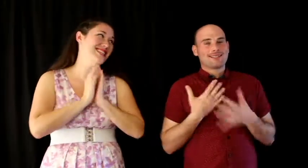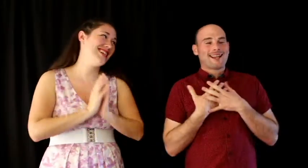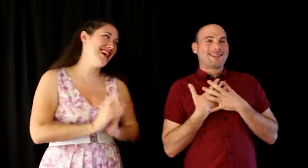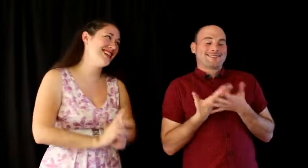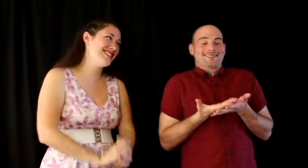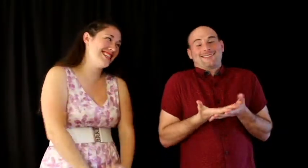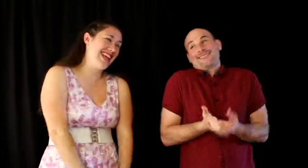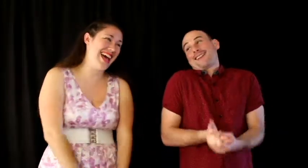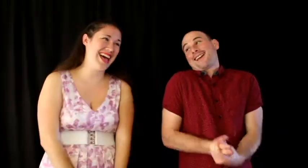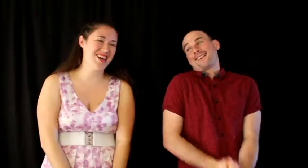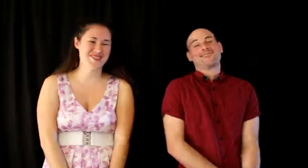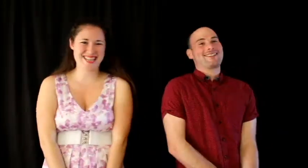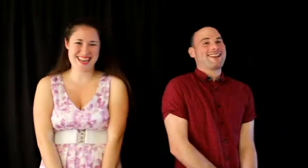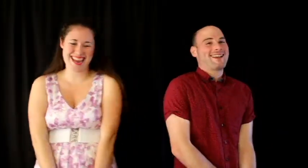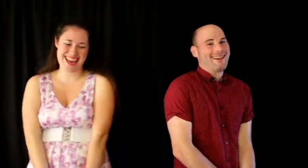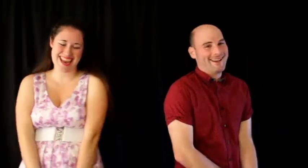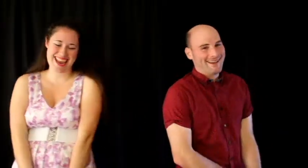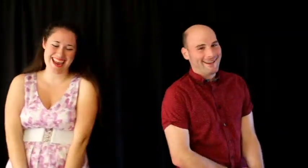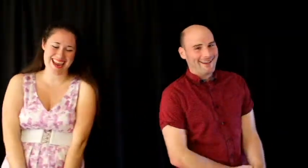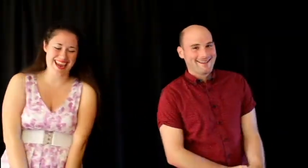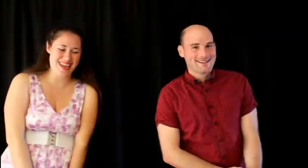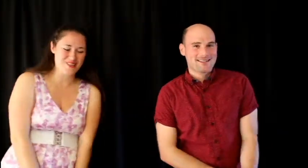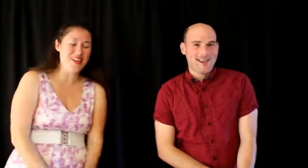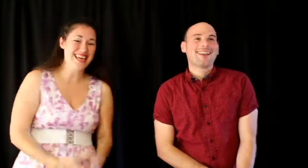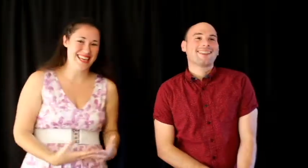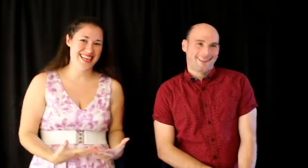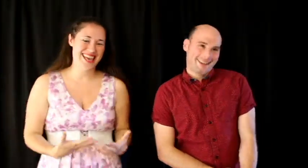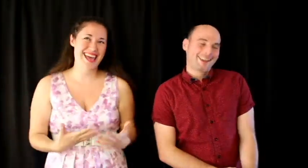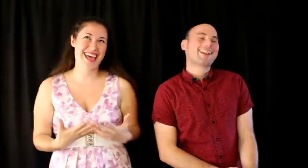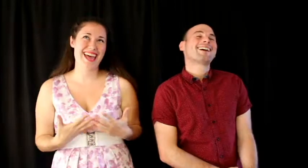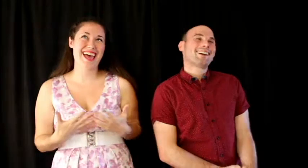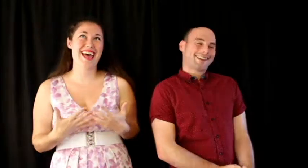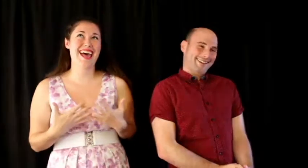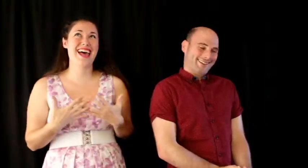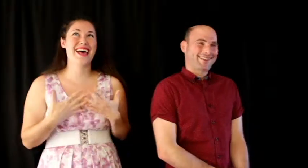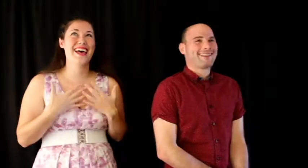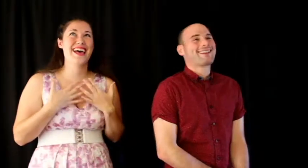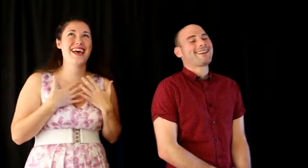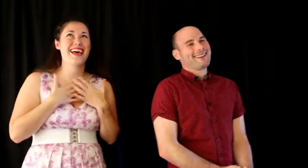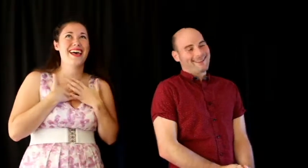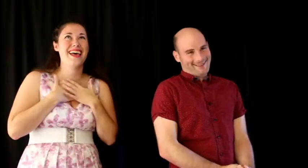Does it have a name? Fervent as a flame.